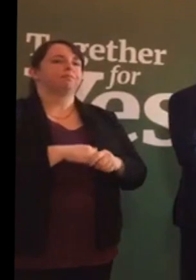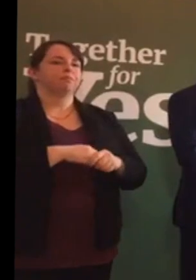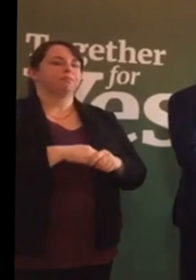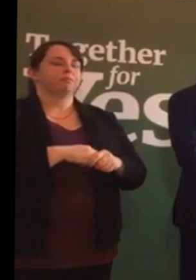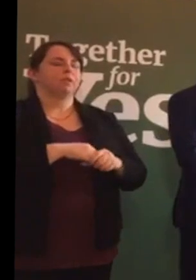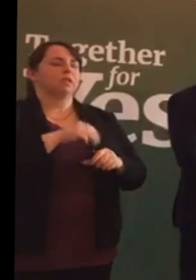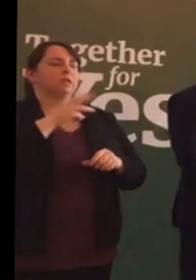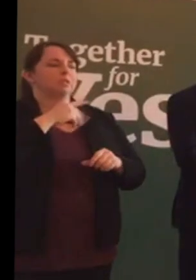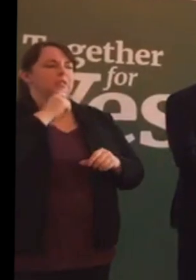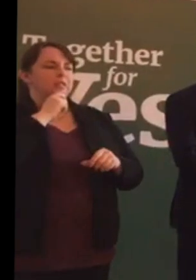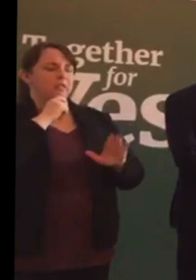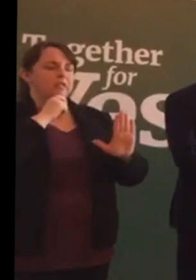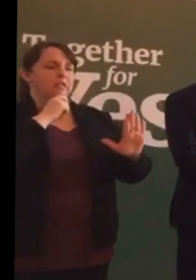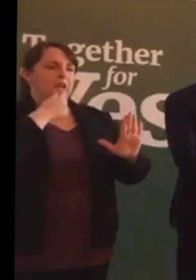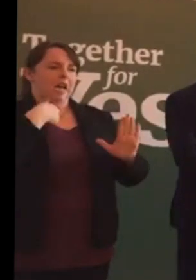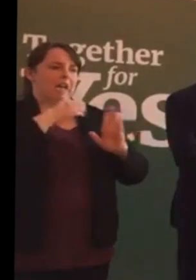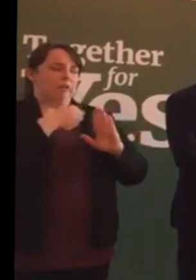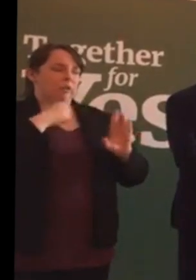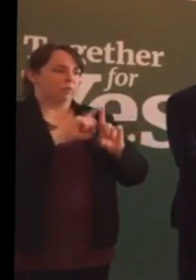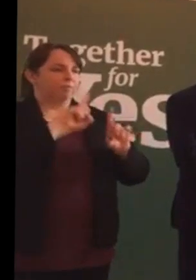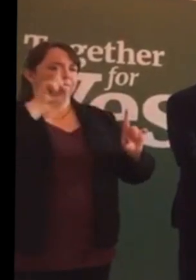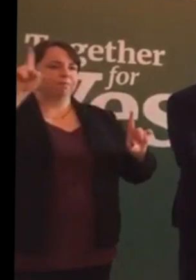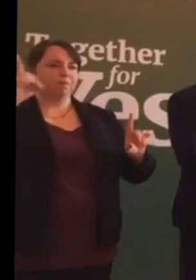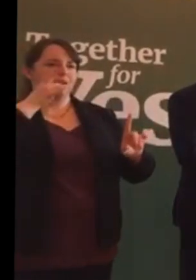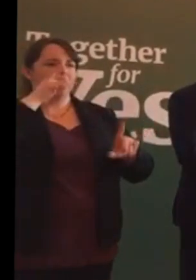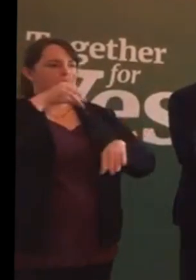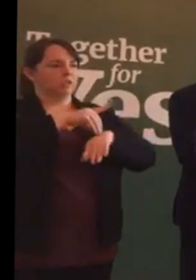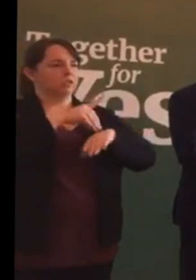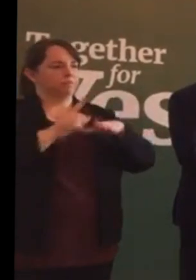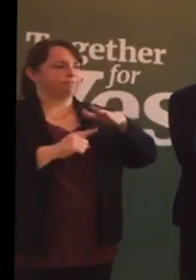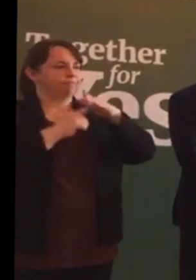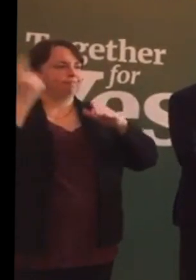She said she was going to have to go and get a consultant.